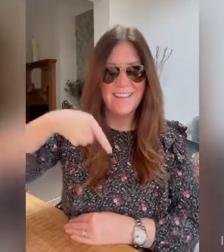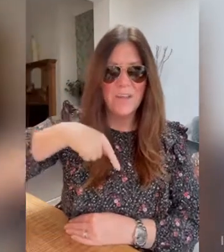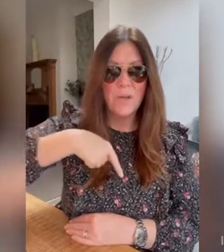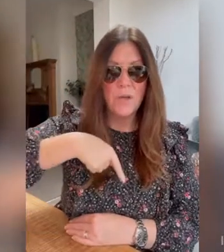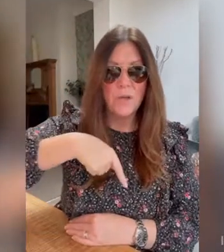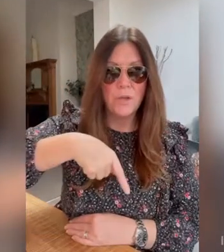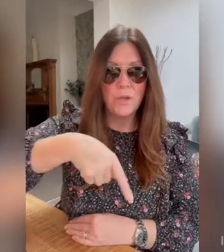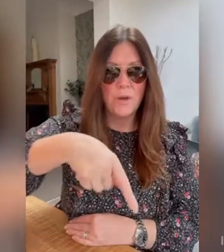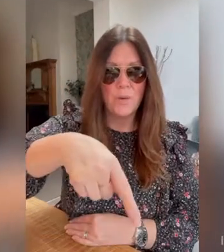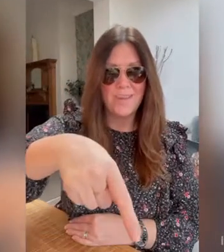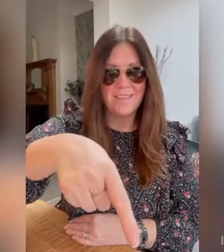going.